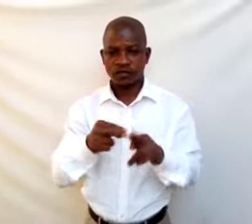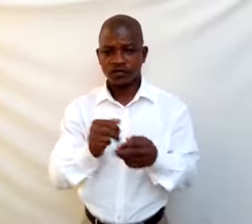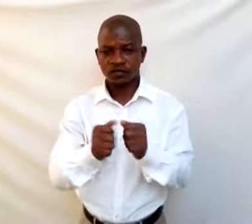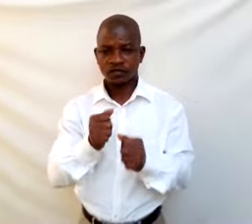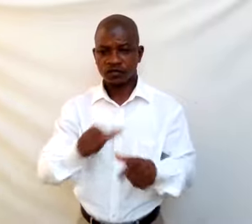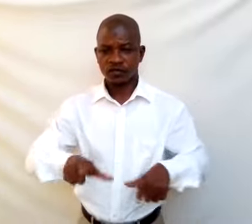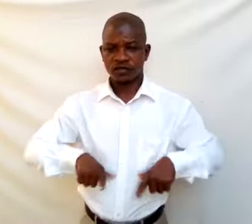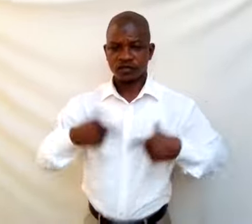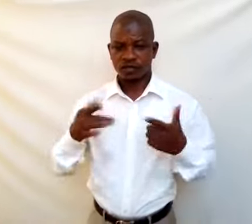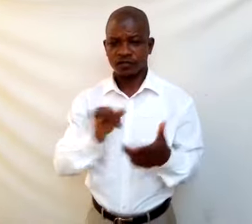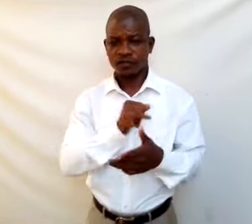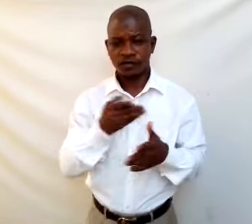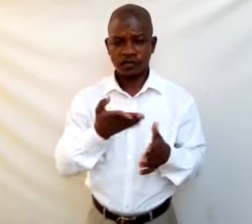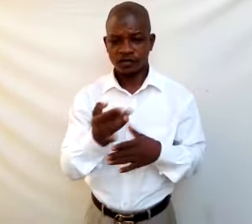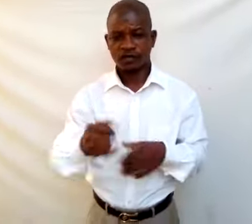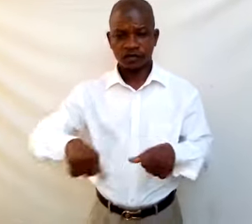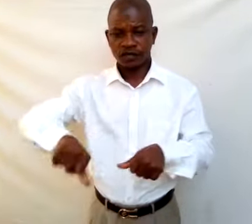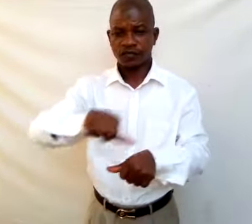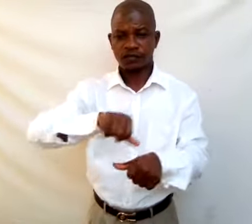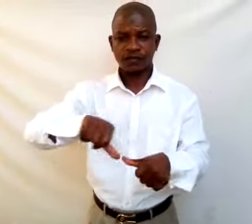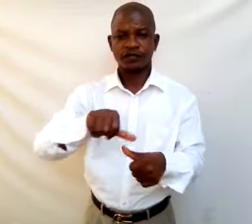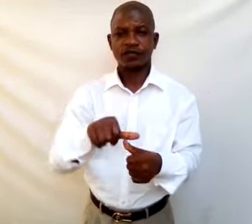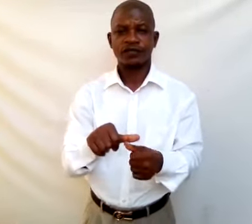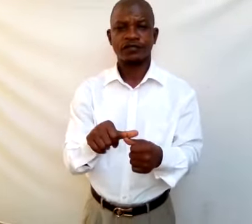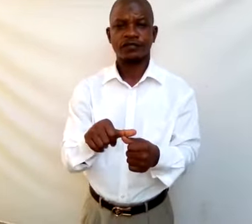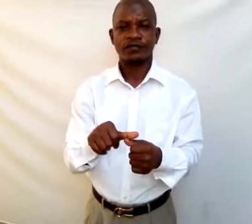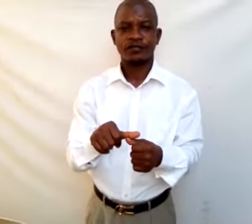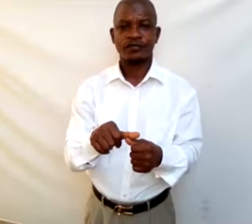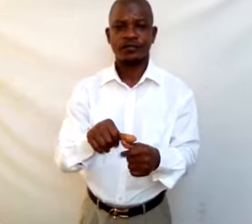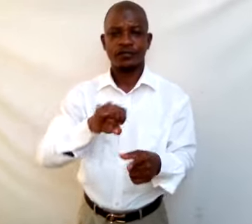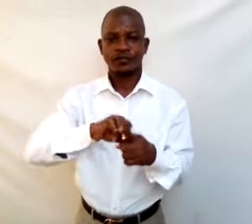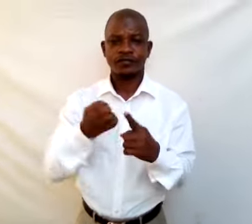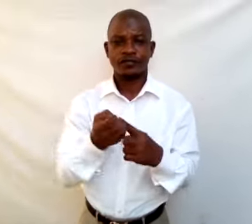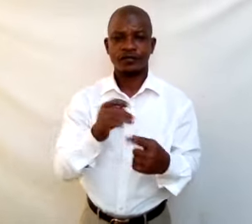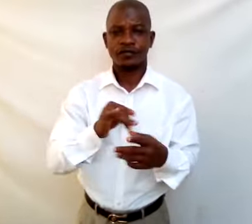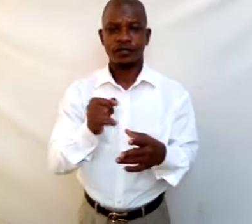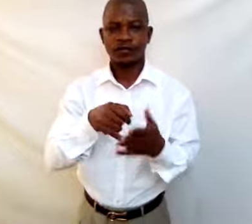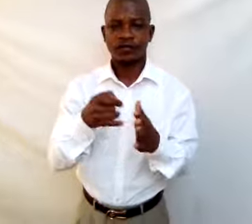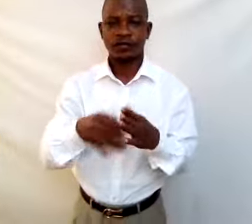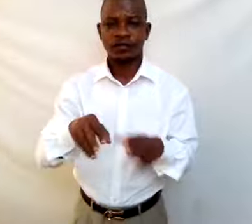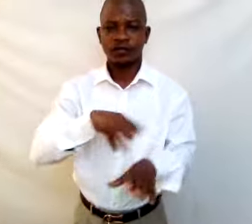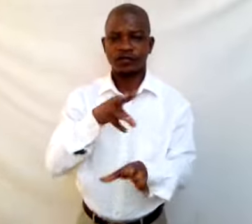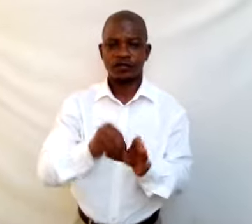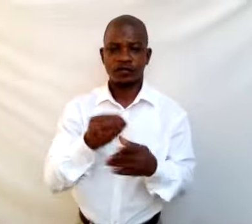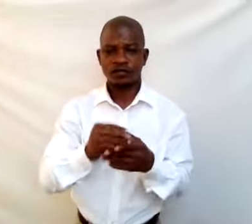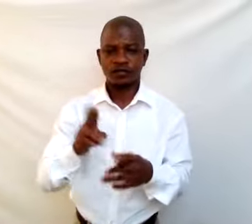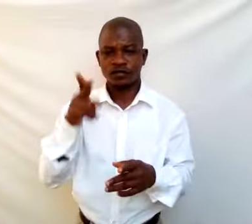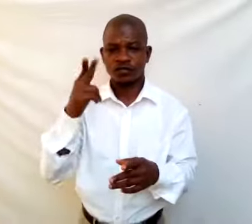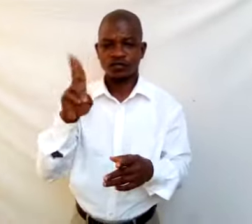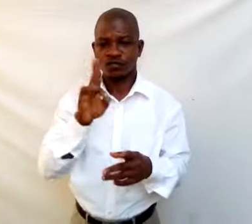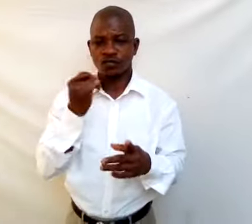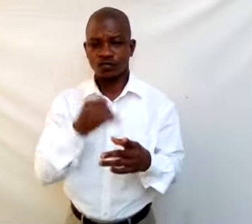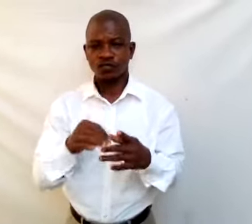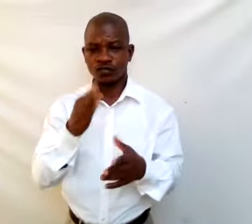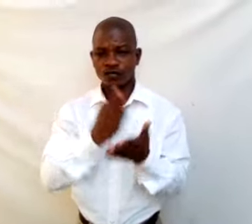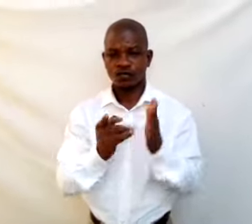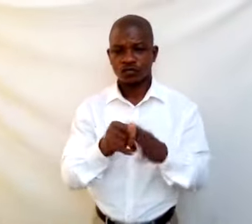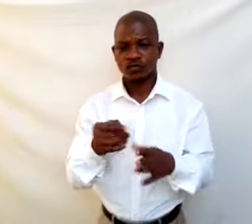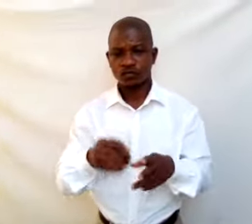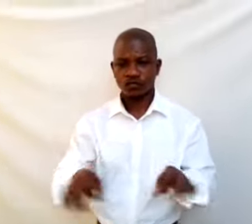and their environment. Ecology involves the use of some important instruments which you